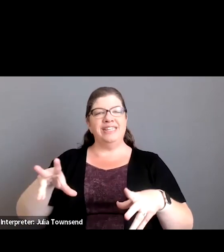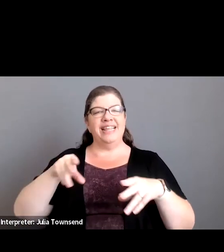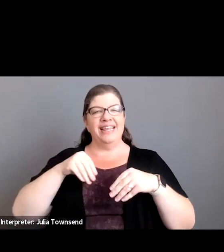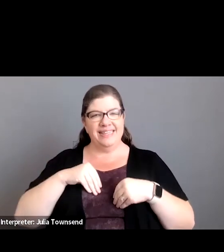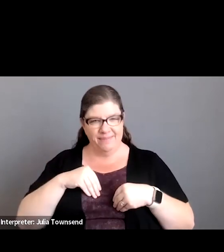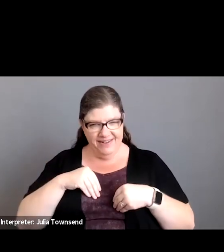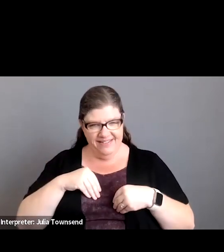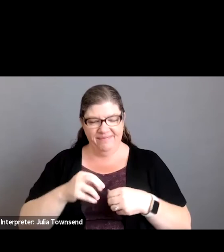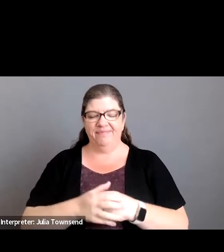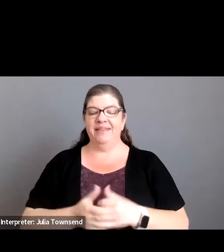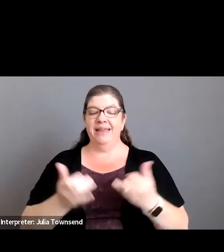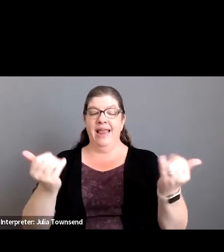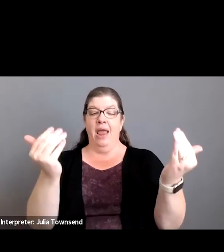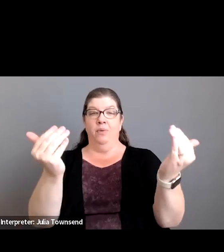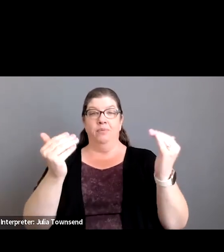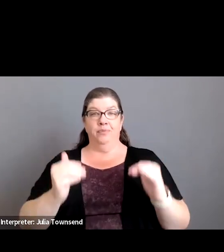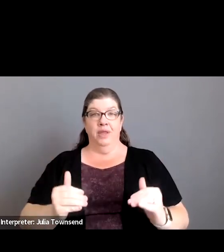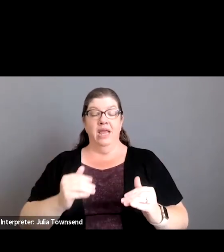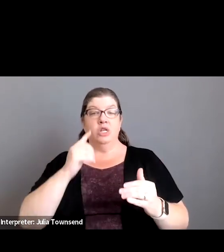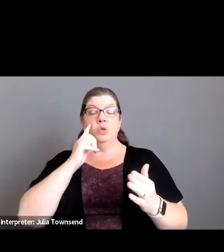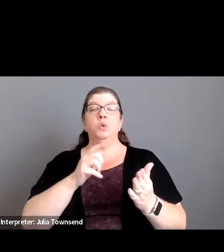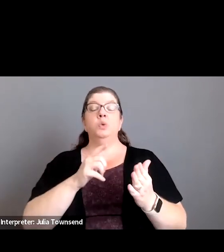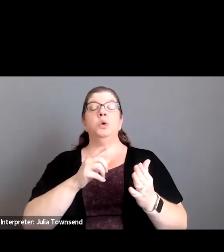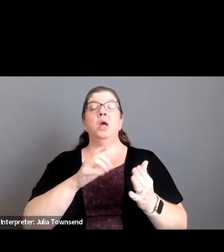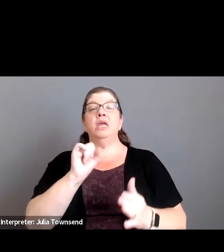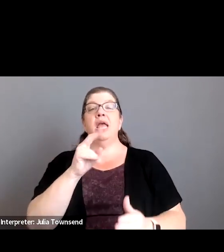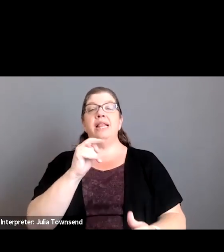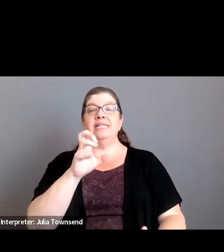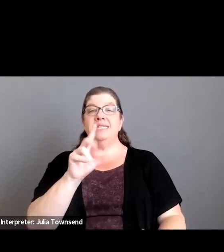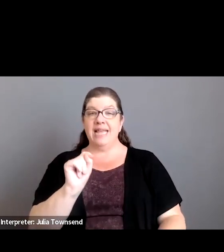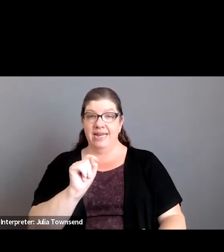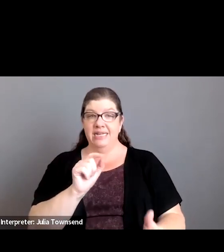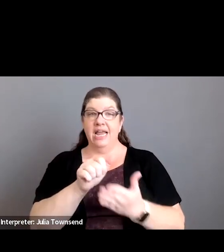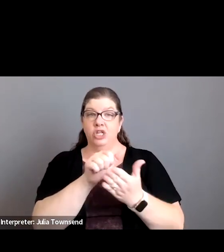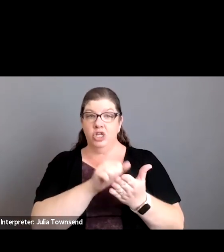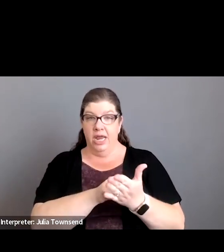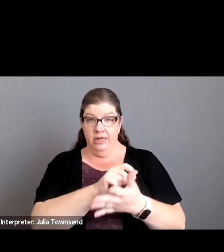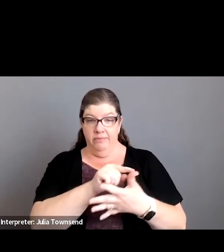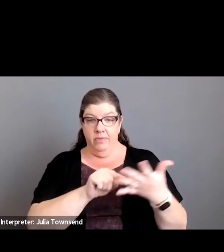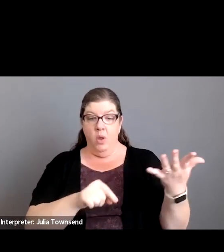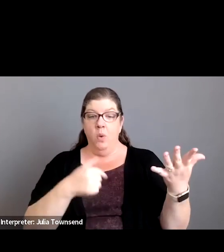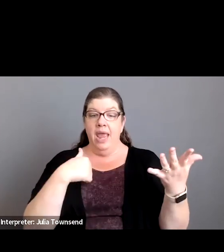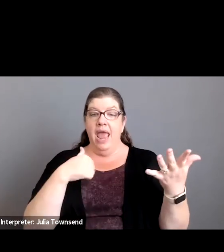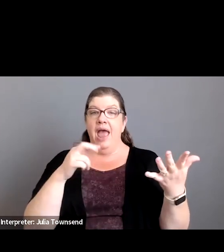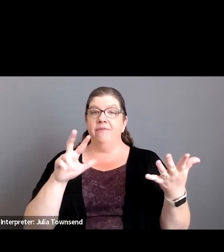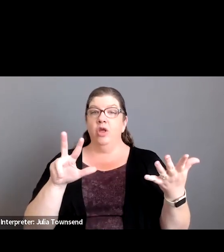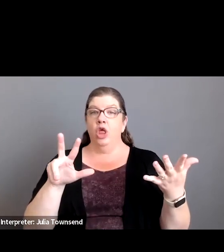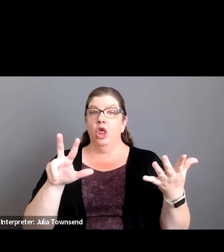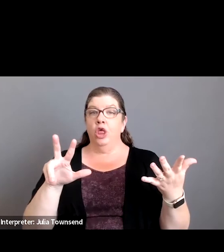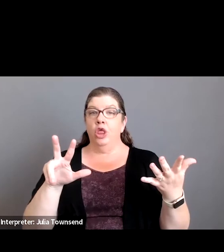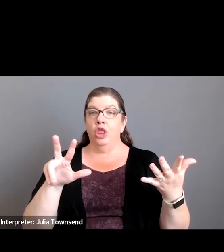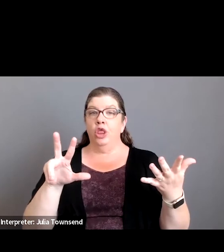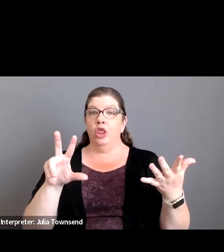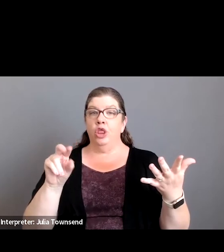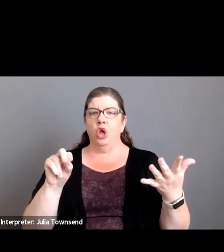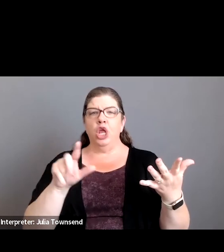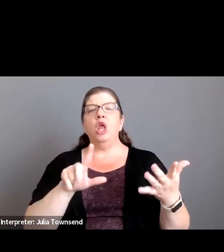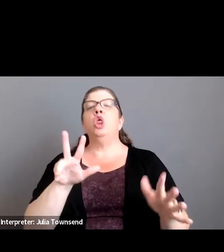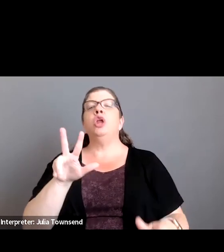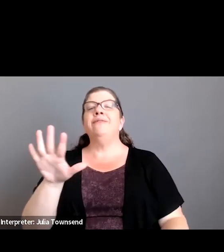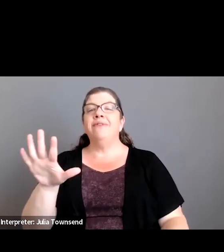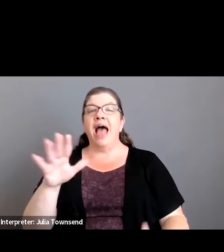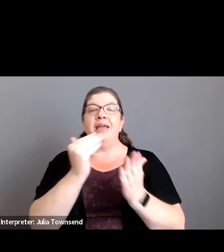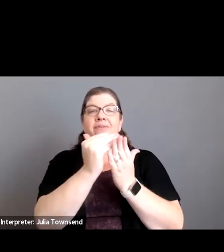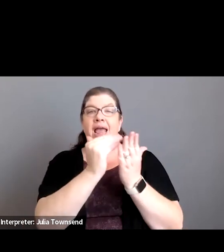um we will now go to the consent agenda and we do have 30 35 items on the